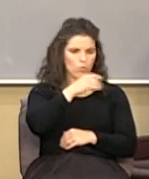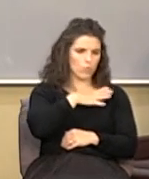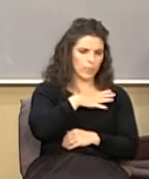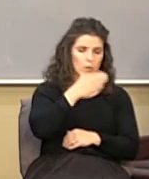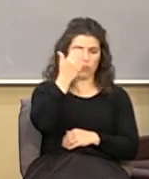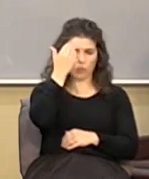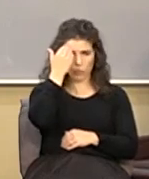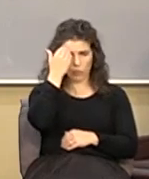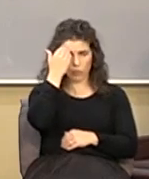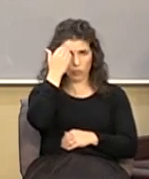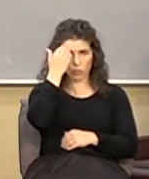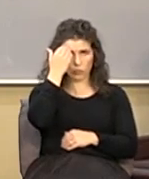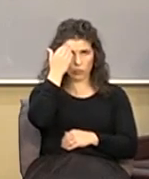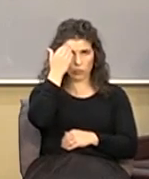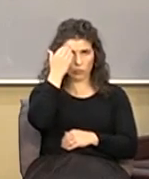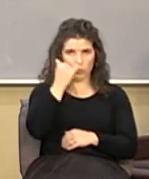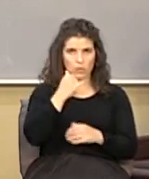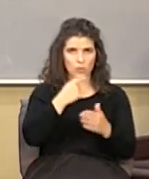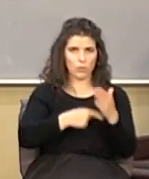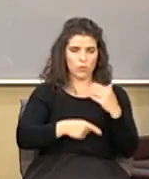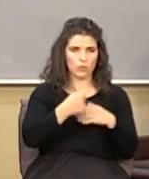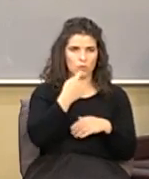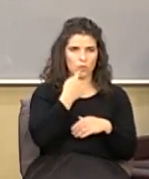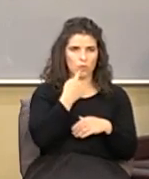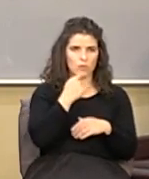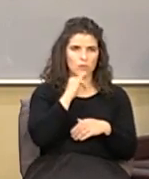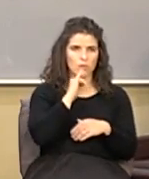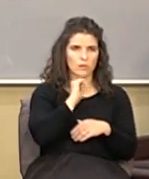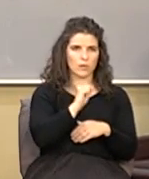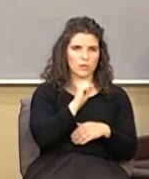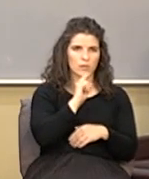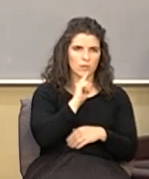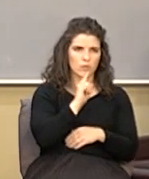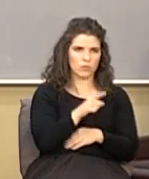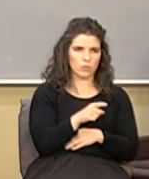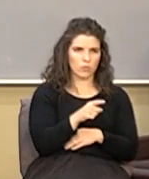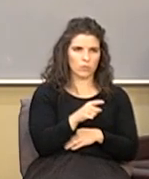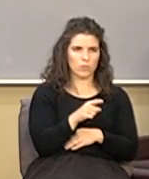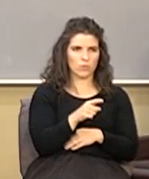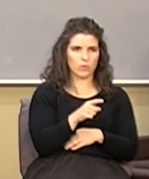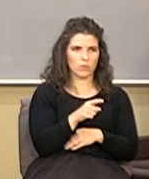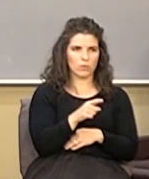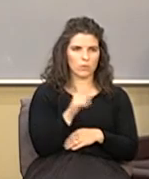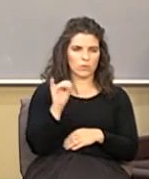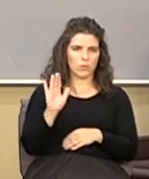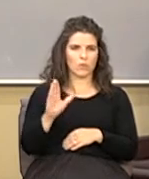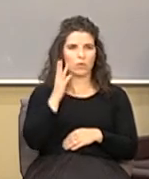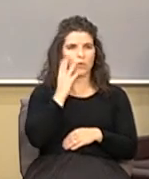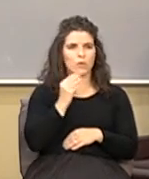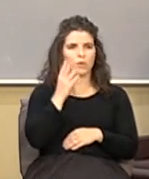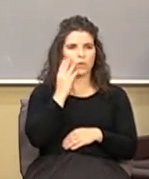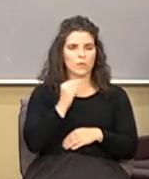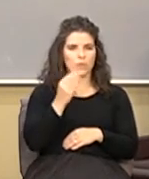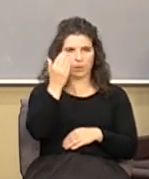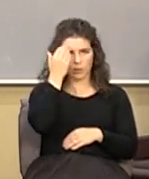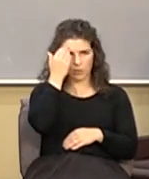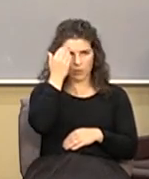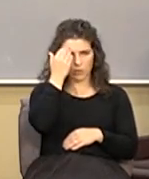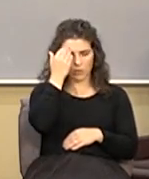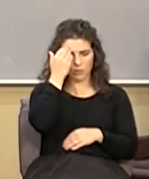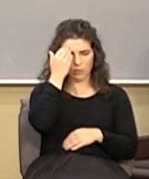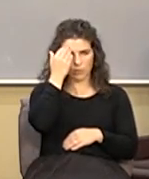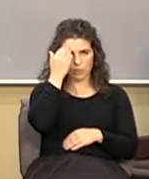knows that what you're saying isn't true in their experience they know